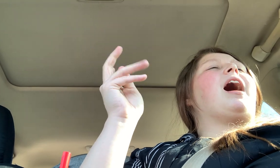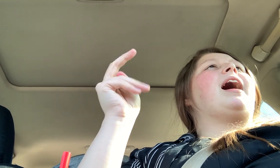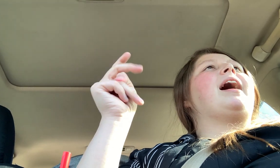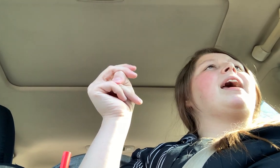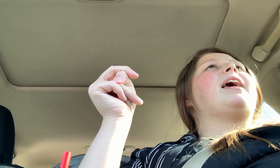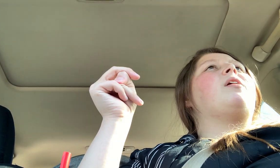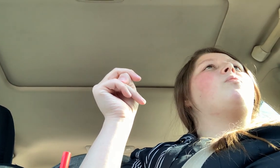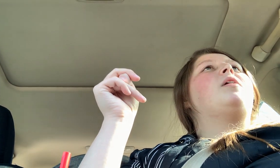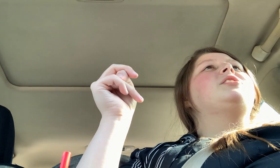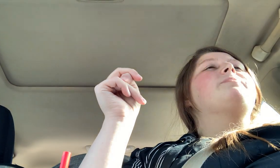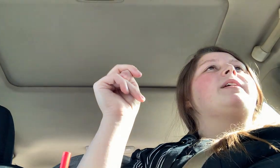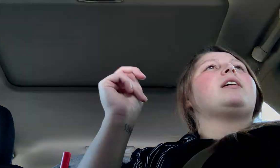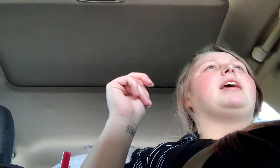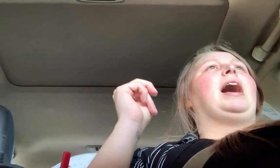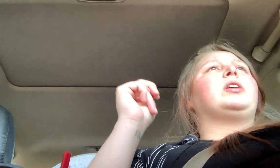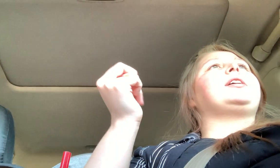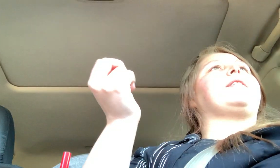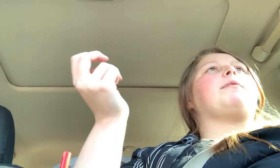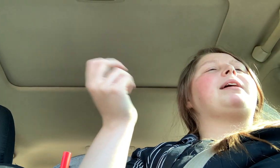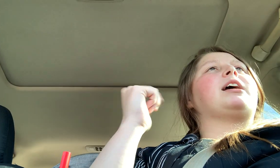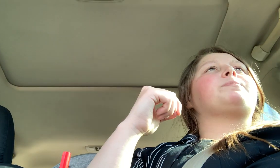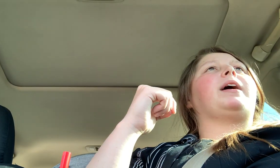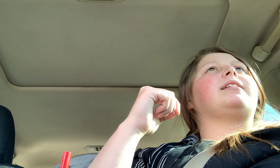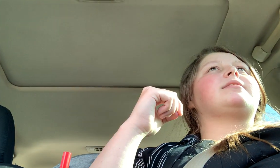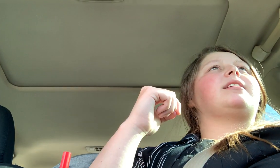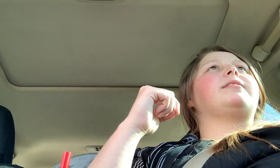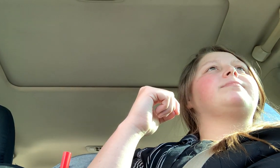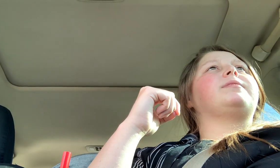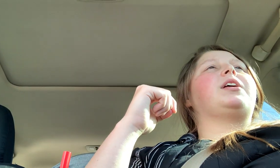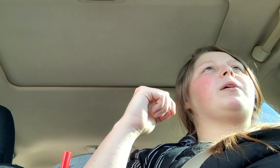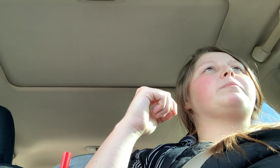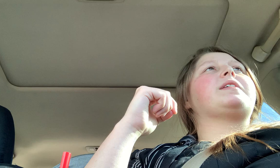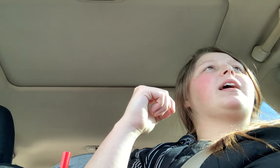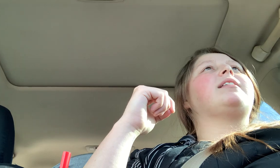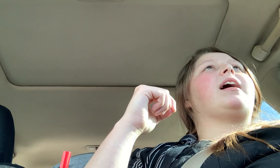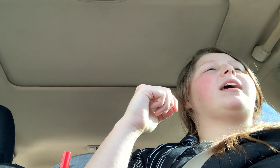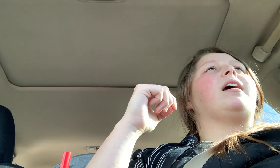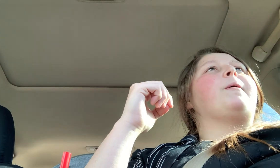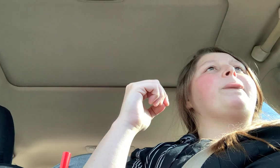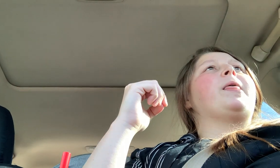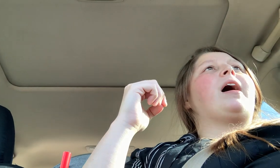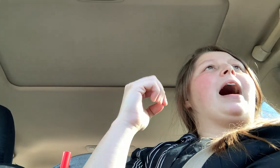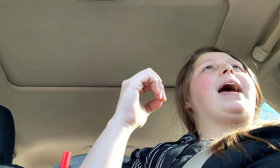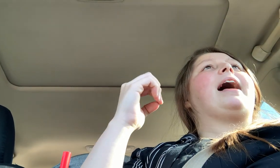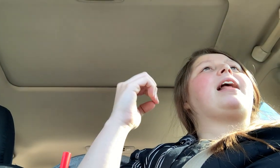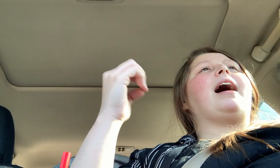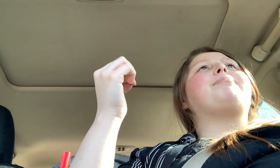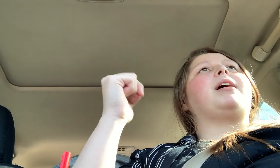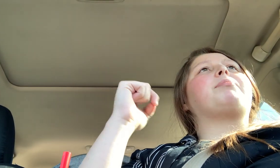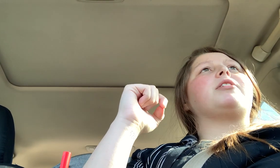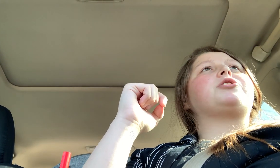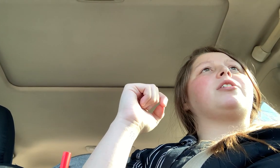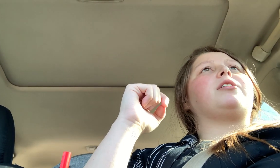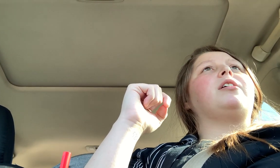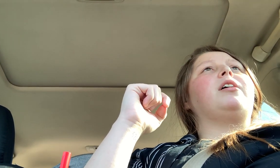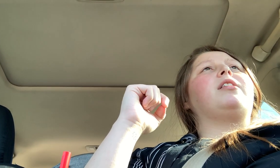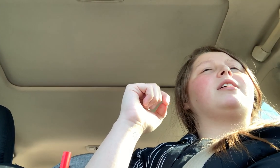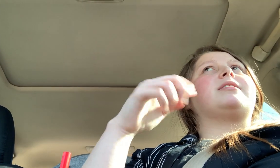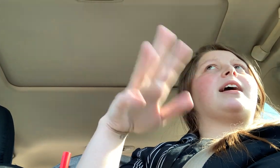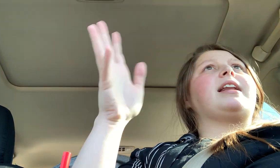I want to be healthier for my next pregnancy. You know what I'm saying? Like I had high blood pressure the second